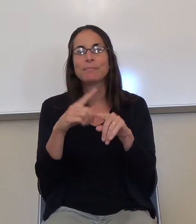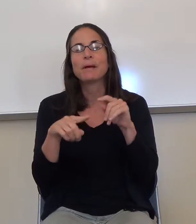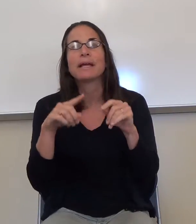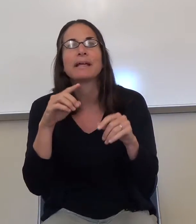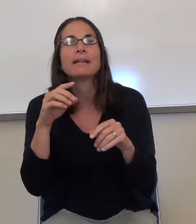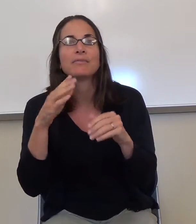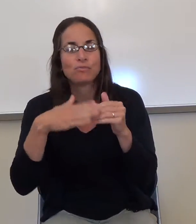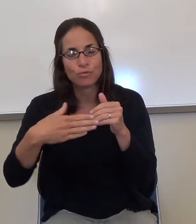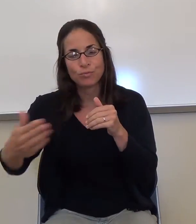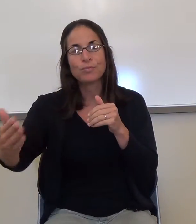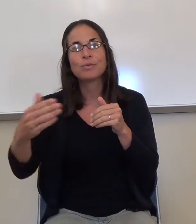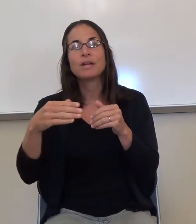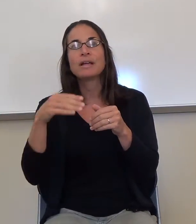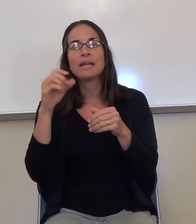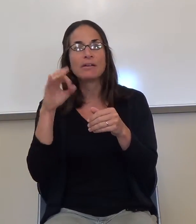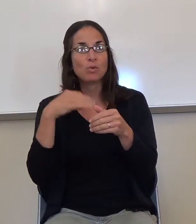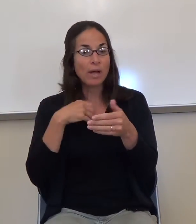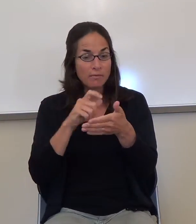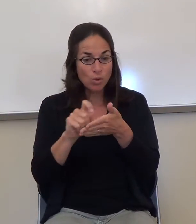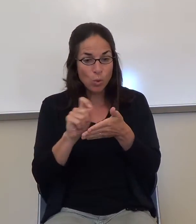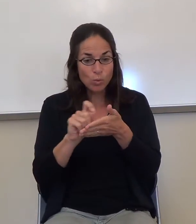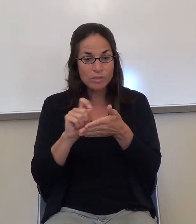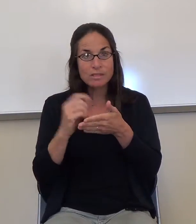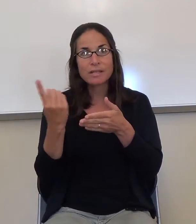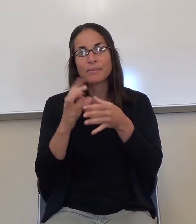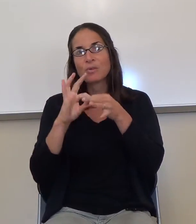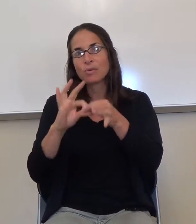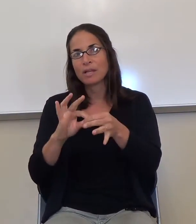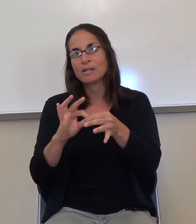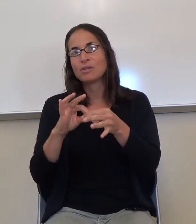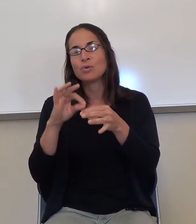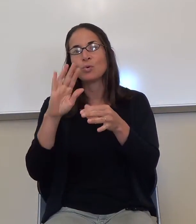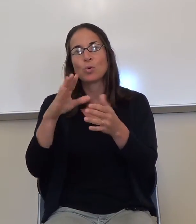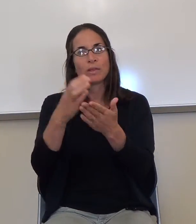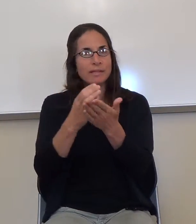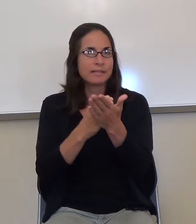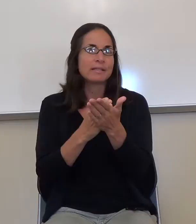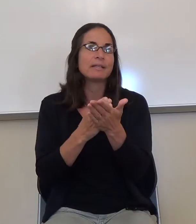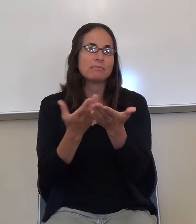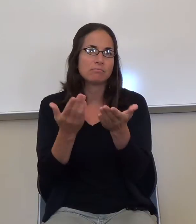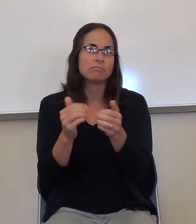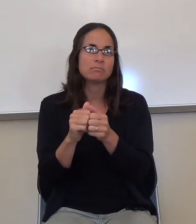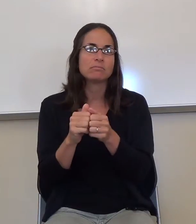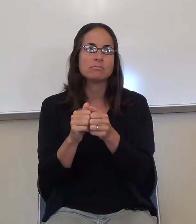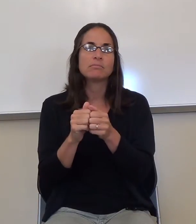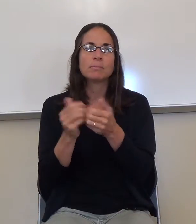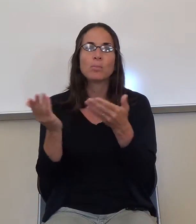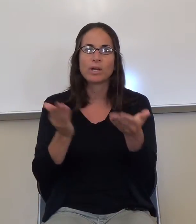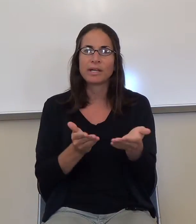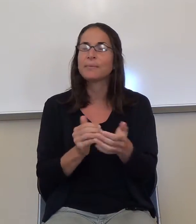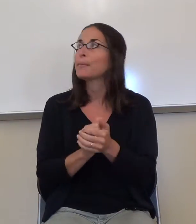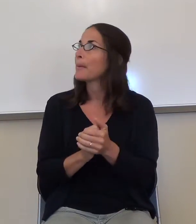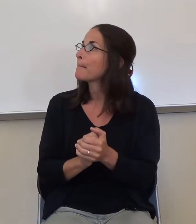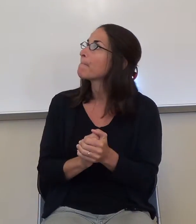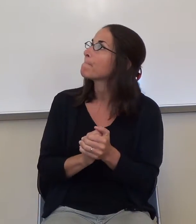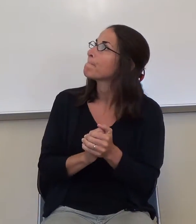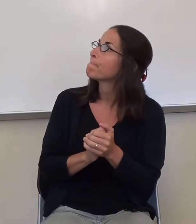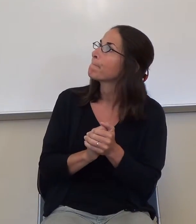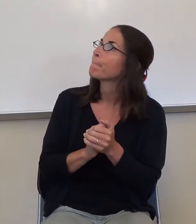notes you took or anything that has to do with whatever lesson it is, then you have to make the corrections. So